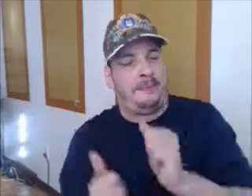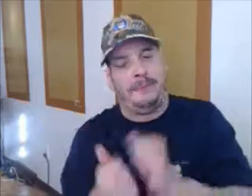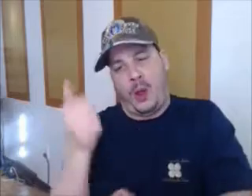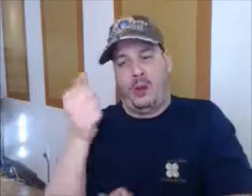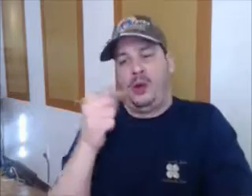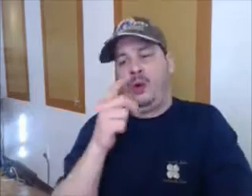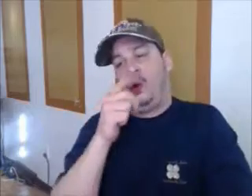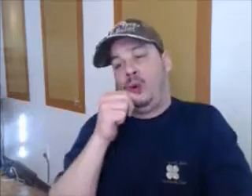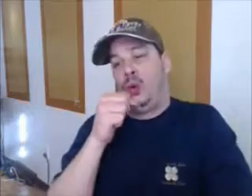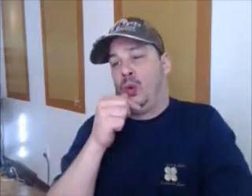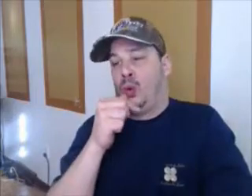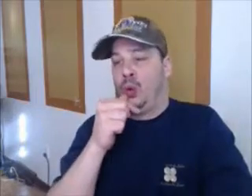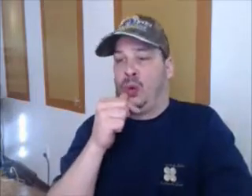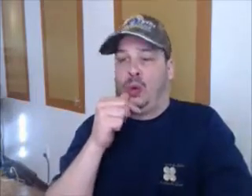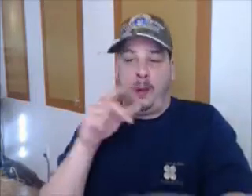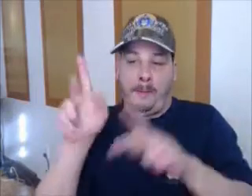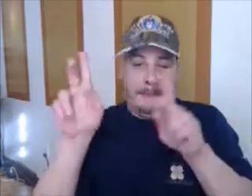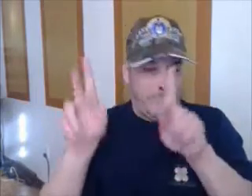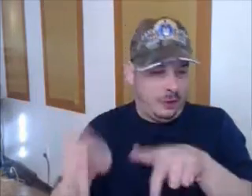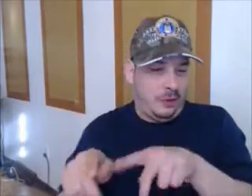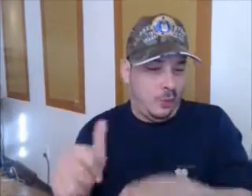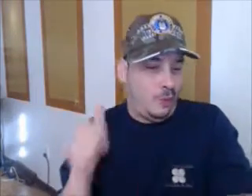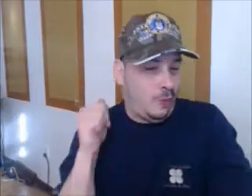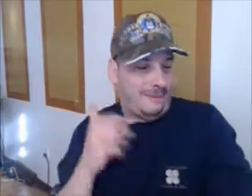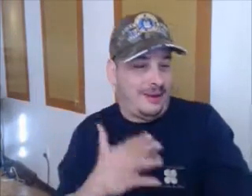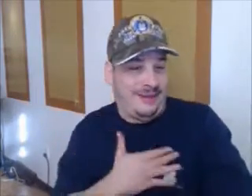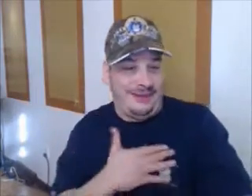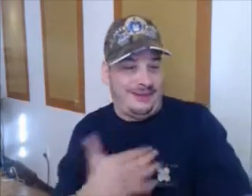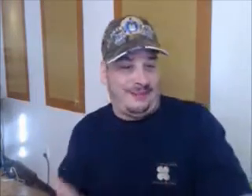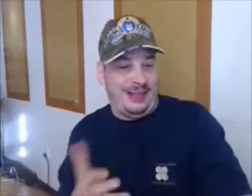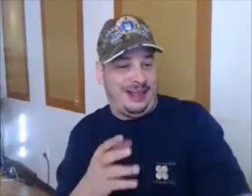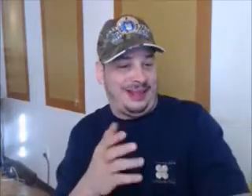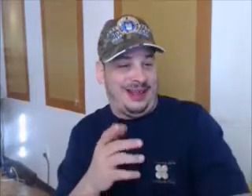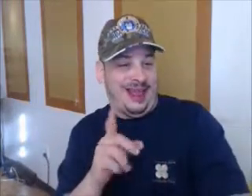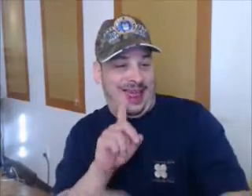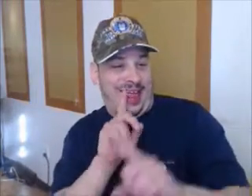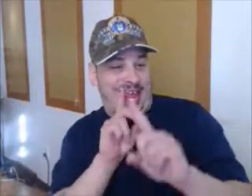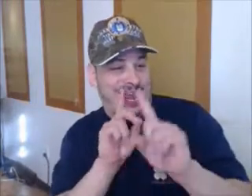Not mine. I tied some red yarn around mine. Well, what'd you say?